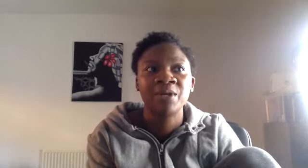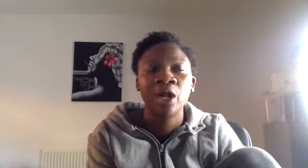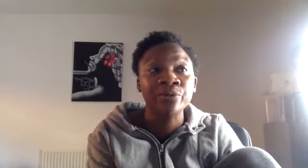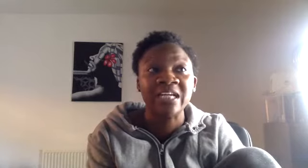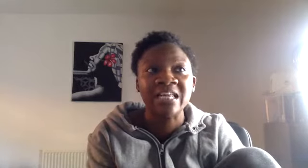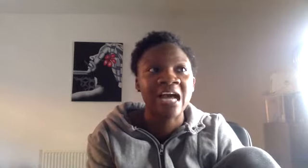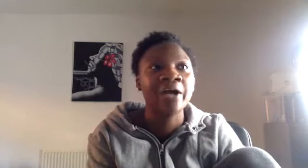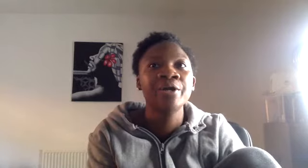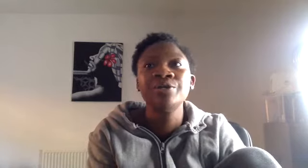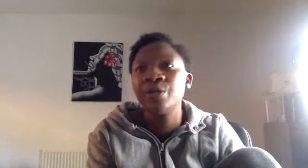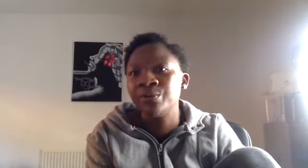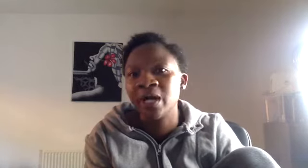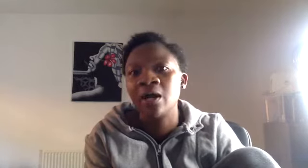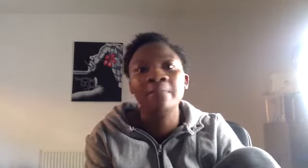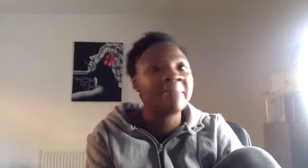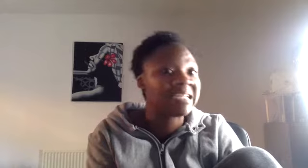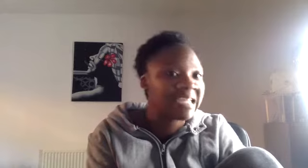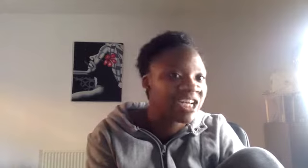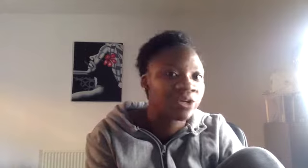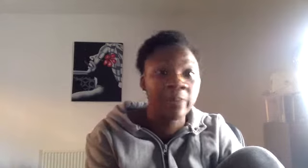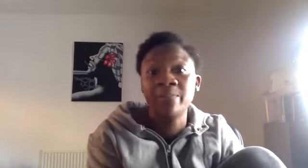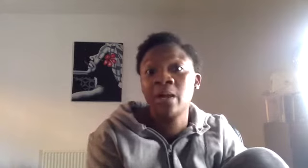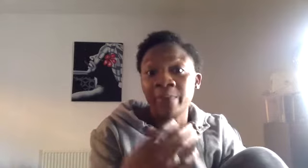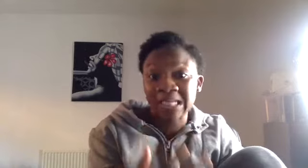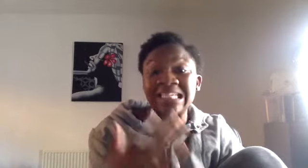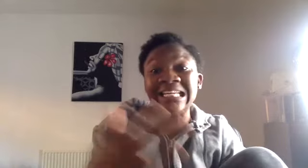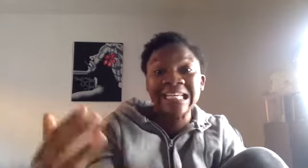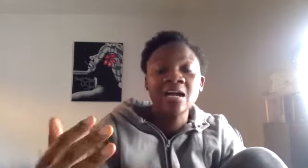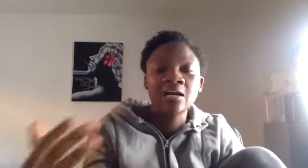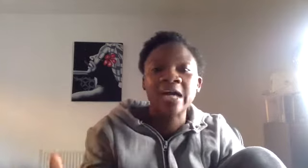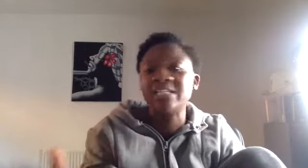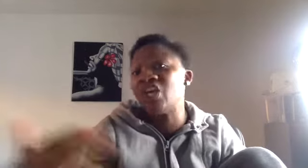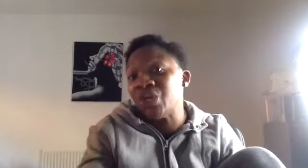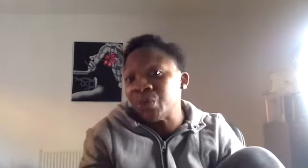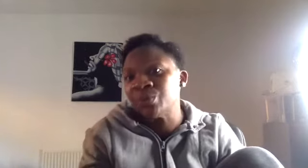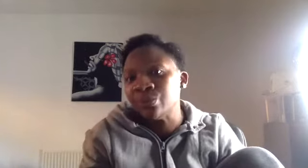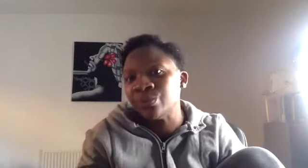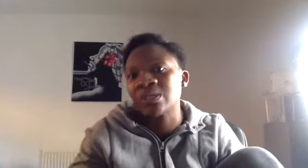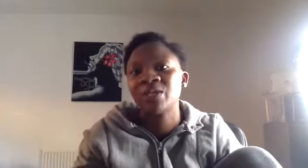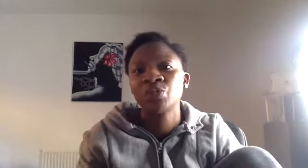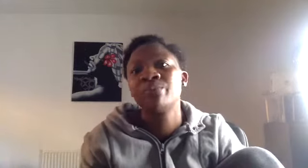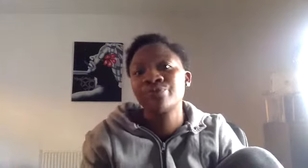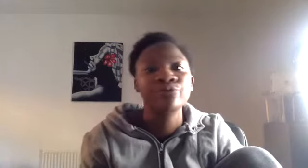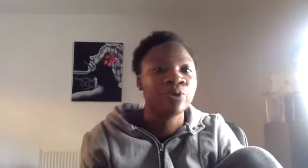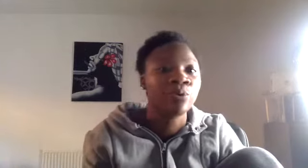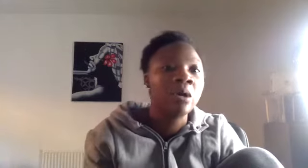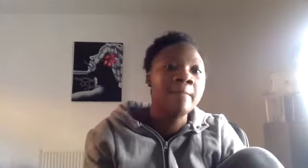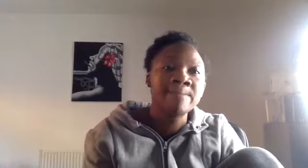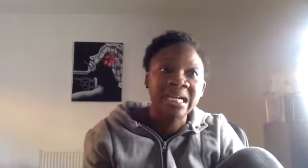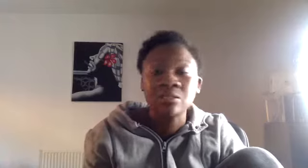including in that yoga meditation where people are personally guiding you to do something to improve your mental,